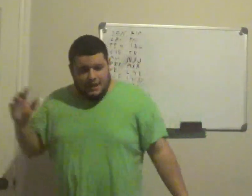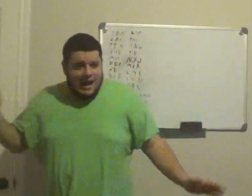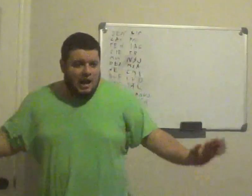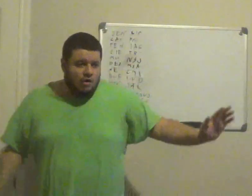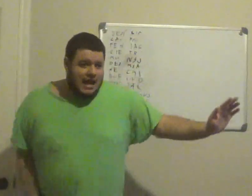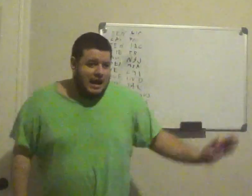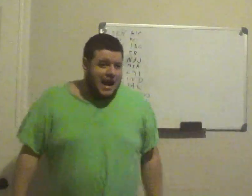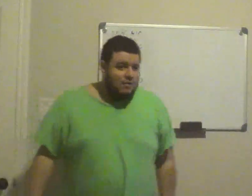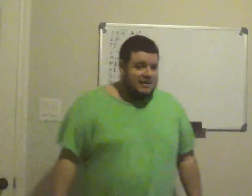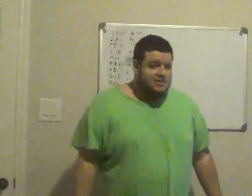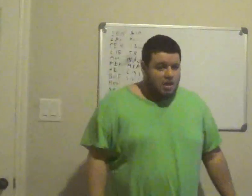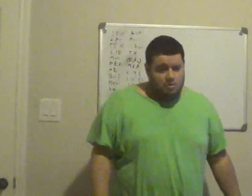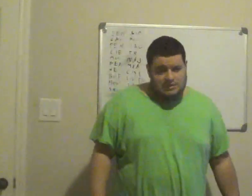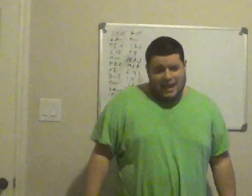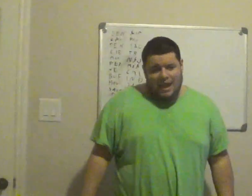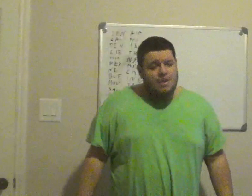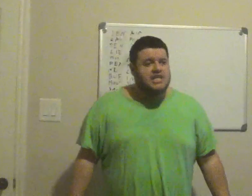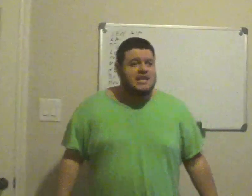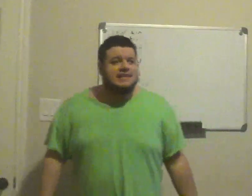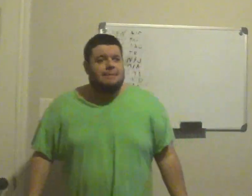I don't get it, I really don't, I would have just kept,